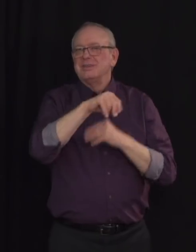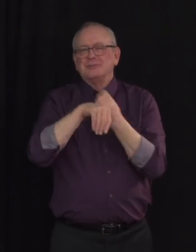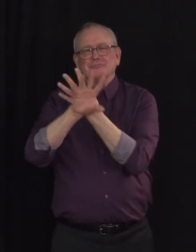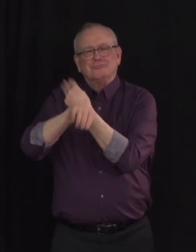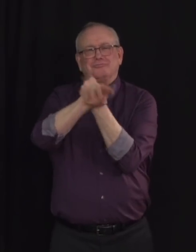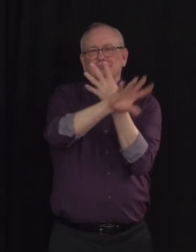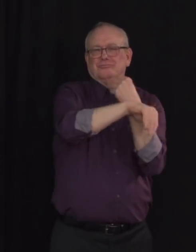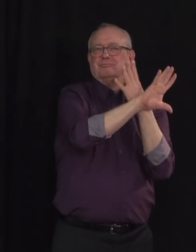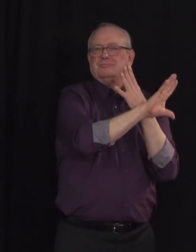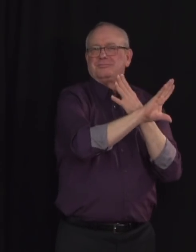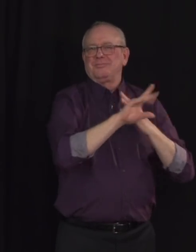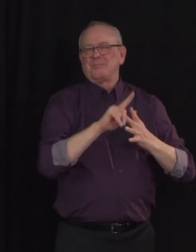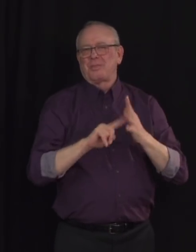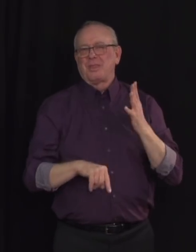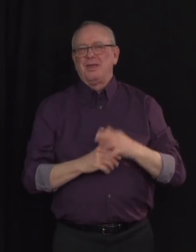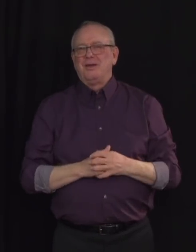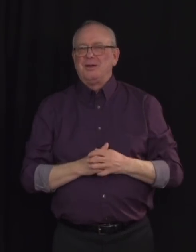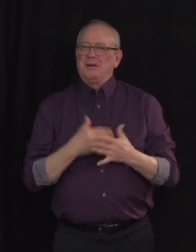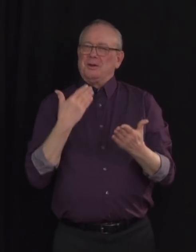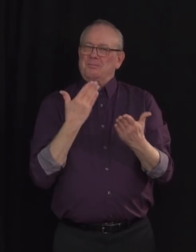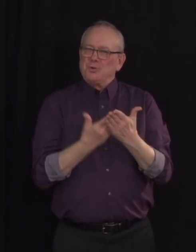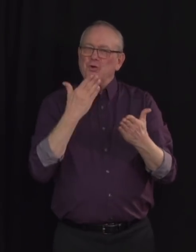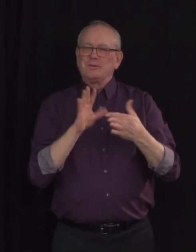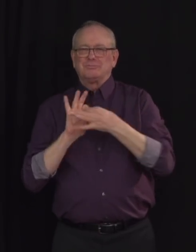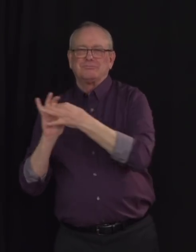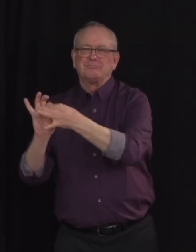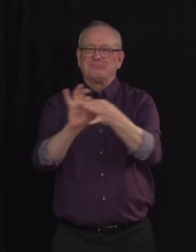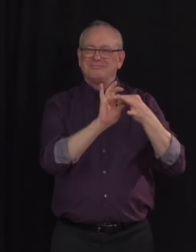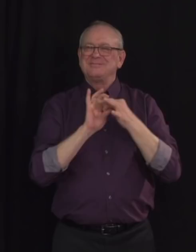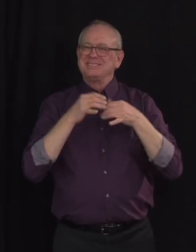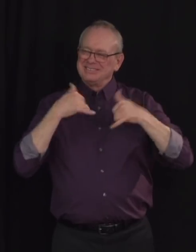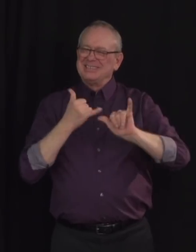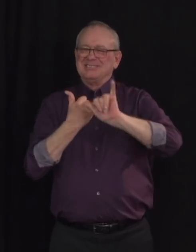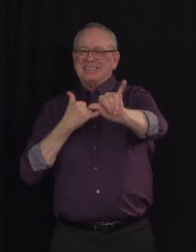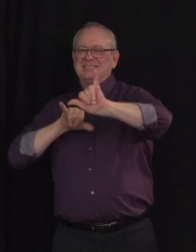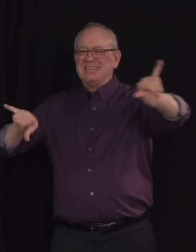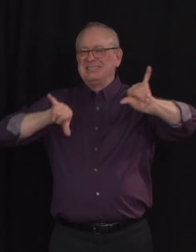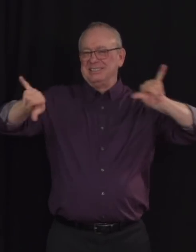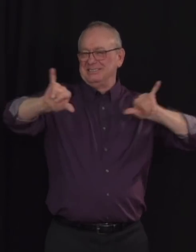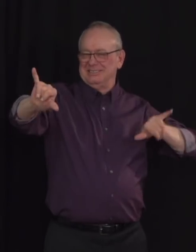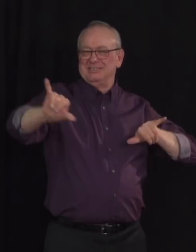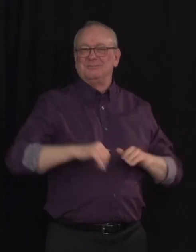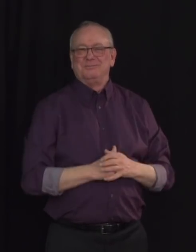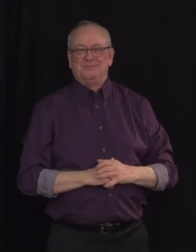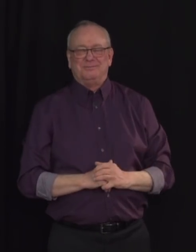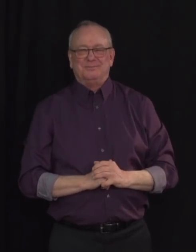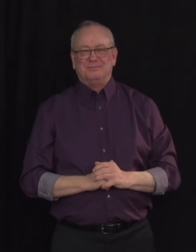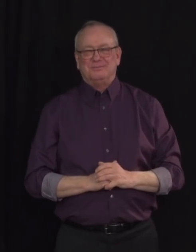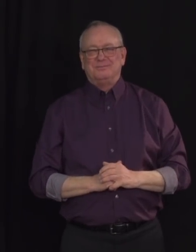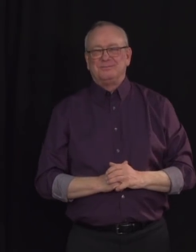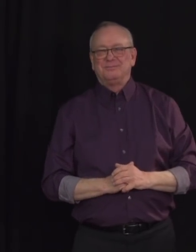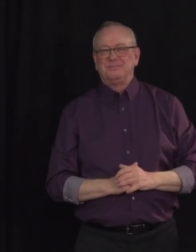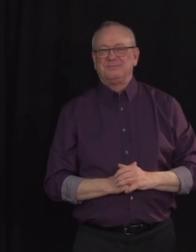celebrate important milestones together while staying physically apart. I want to thank everyone celebrating the